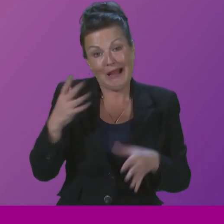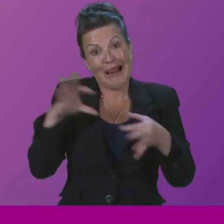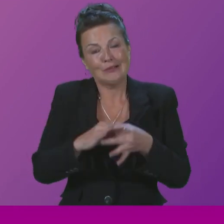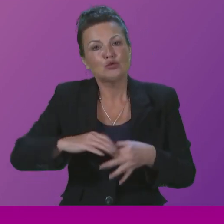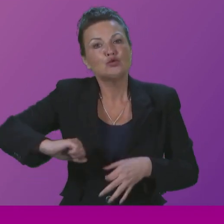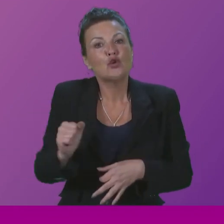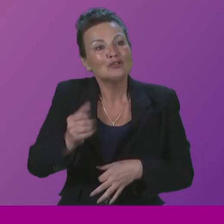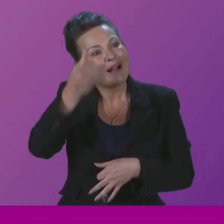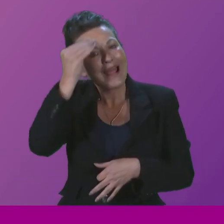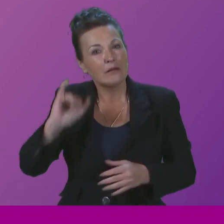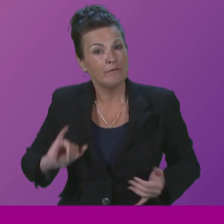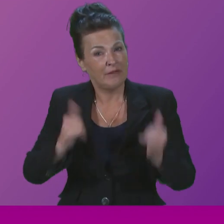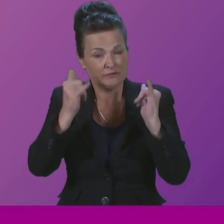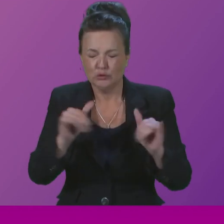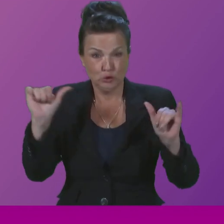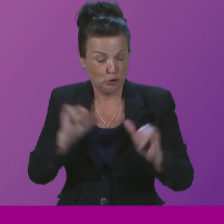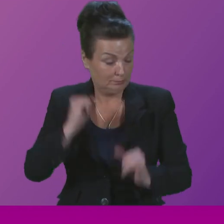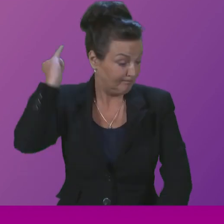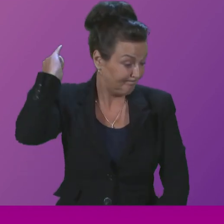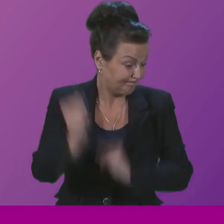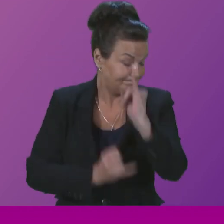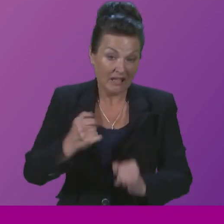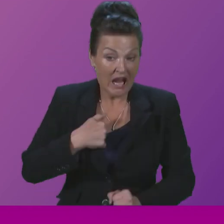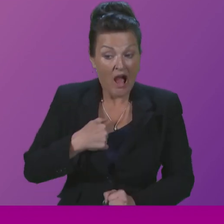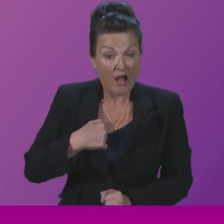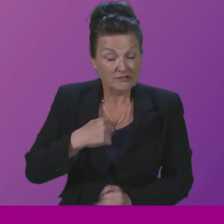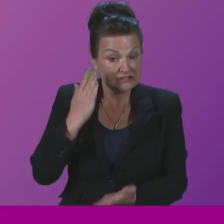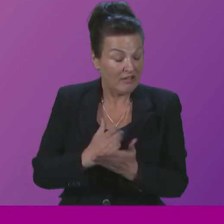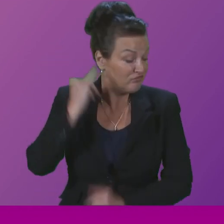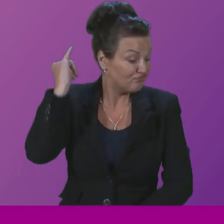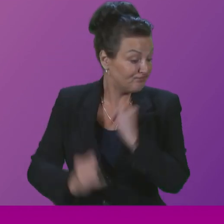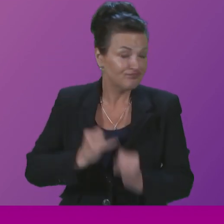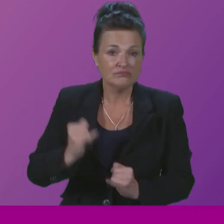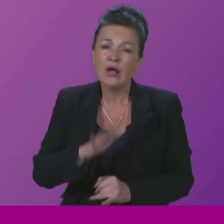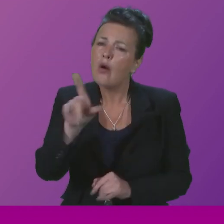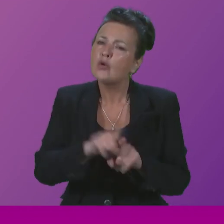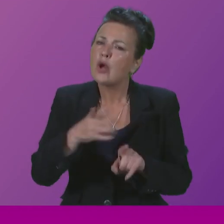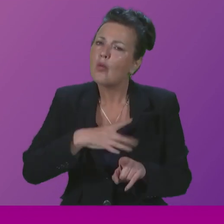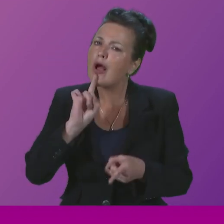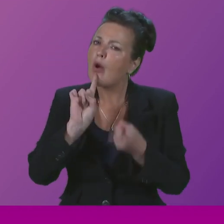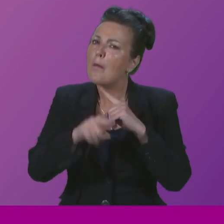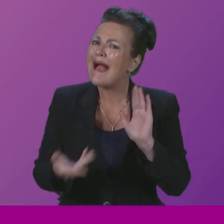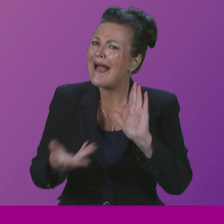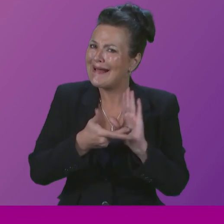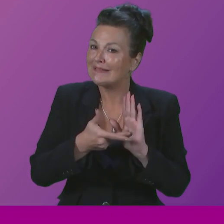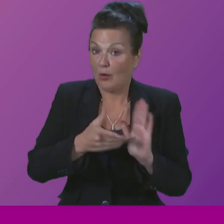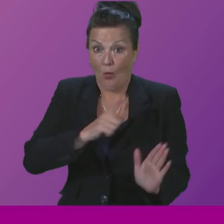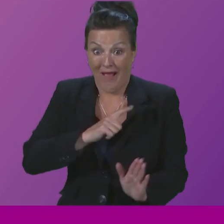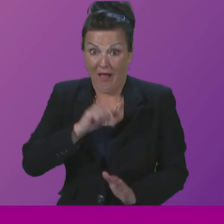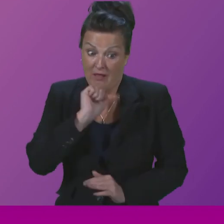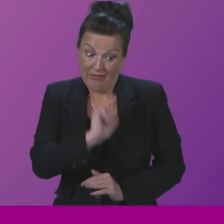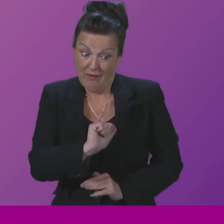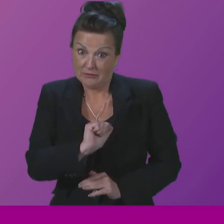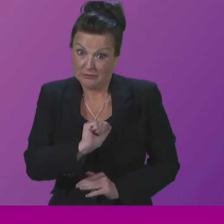Festival should be condemned and I do condemn it. And let me make comments particularly given how close to my own